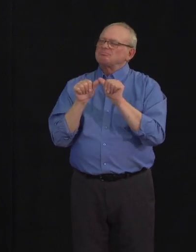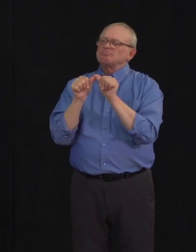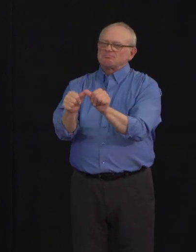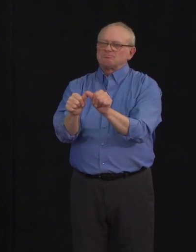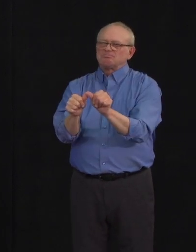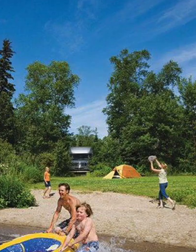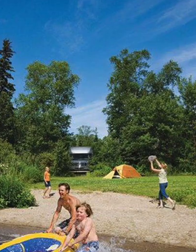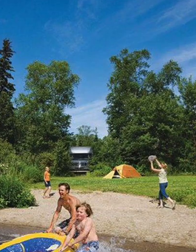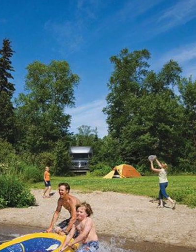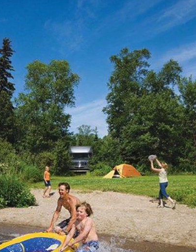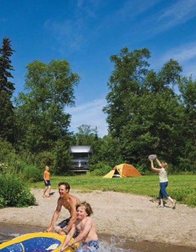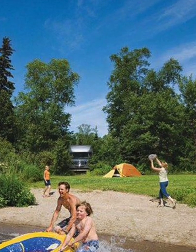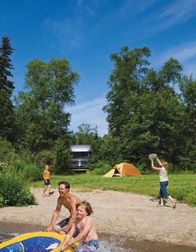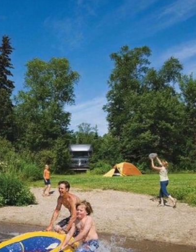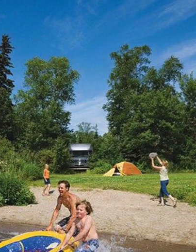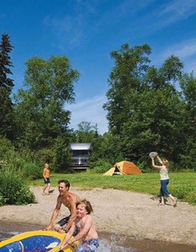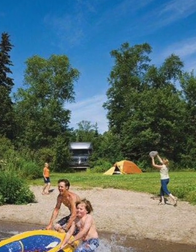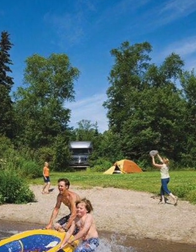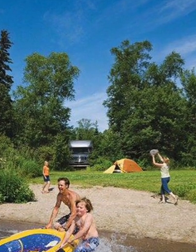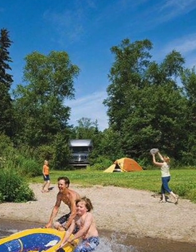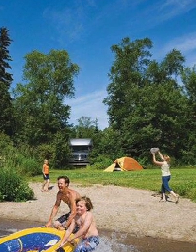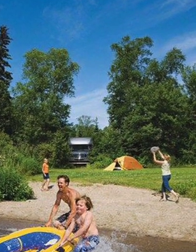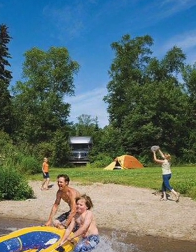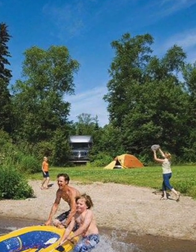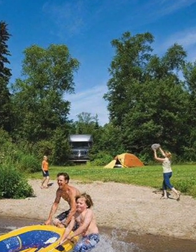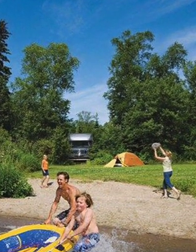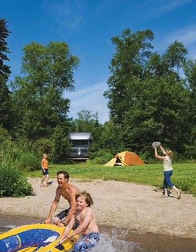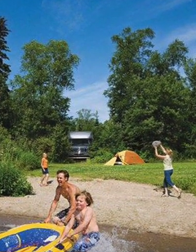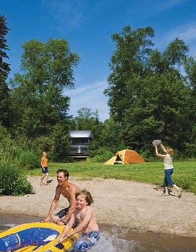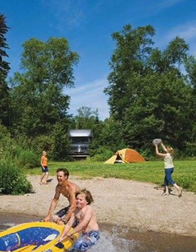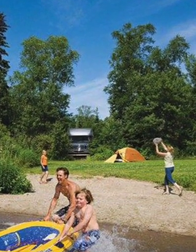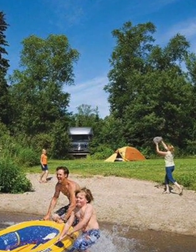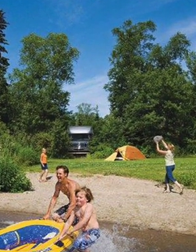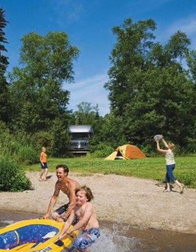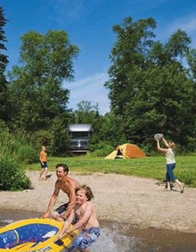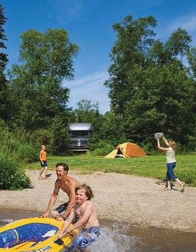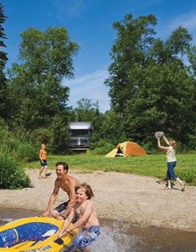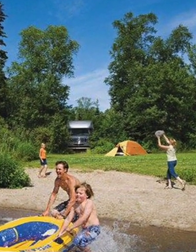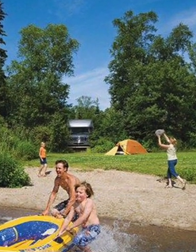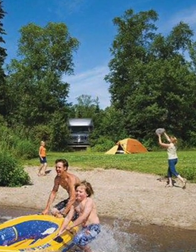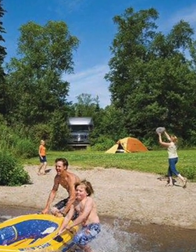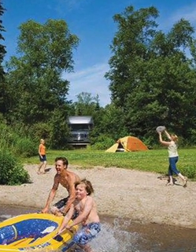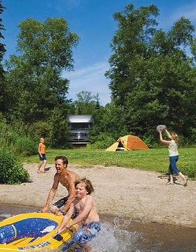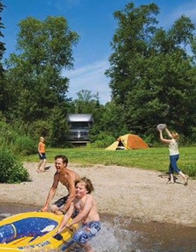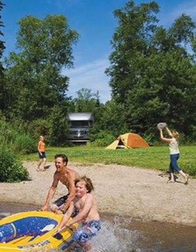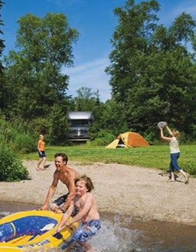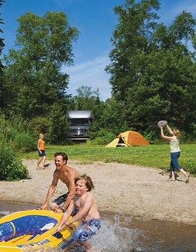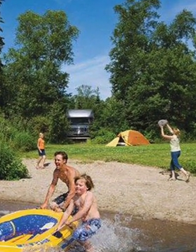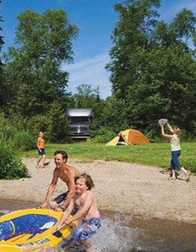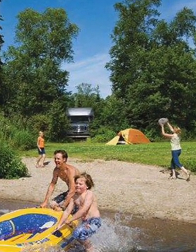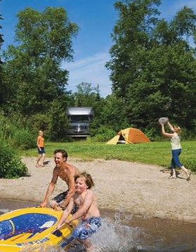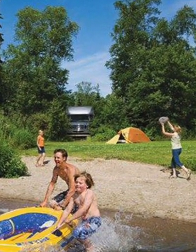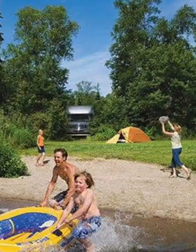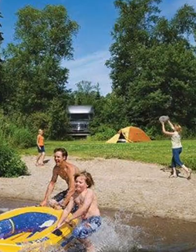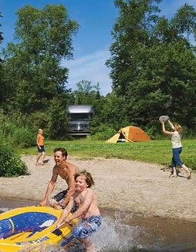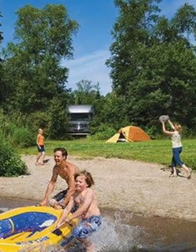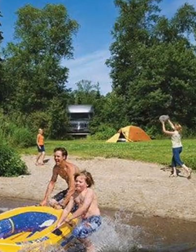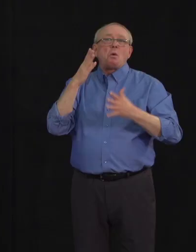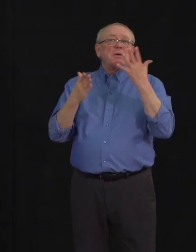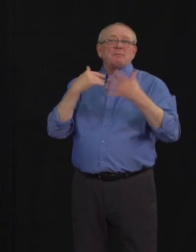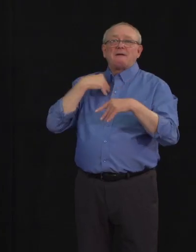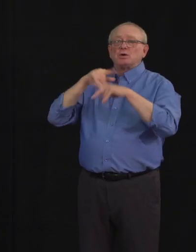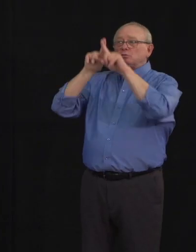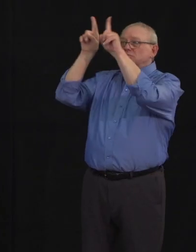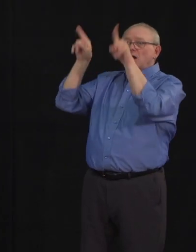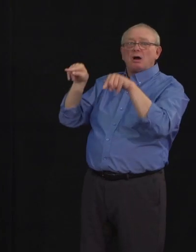I discourage the use of communal features like inflatables or trampolines that could increase the risk of transmission of these viruses.